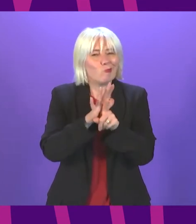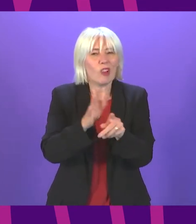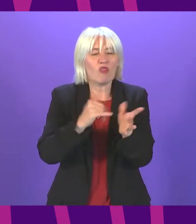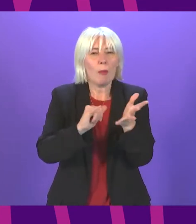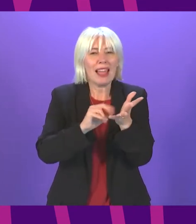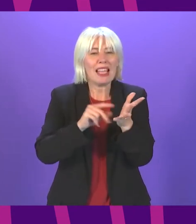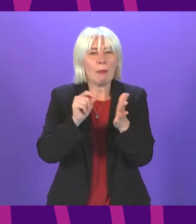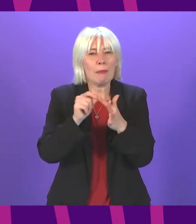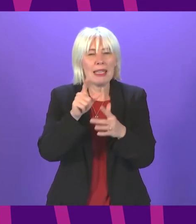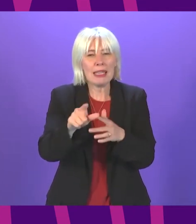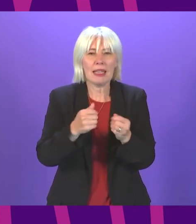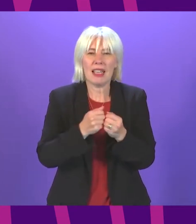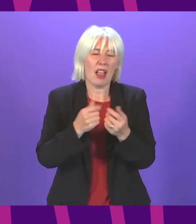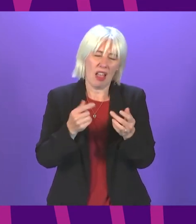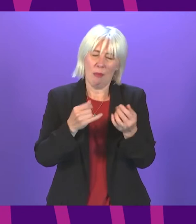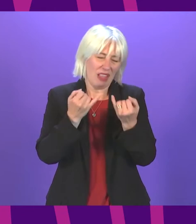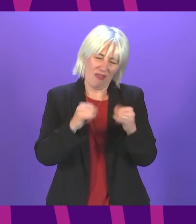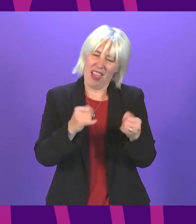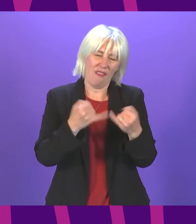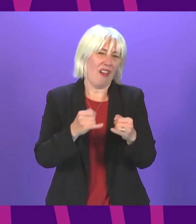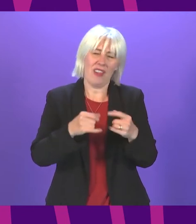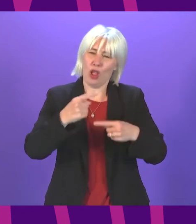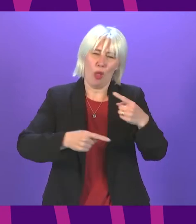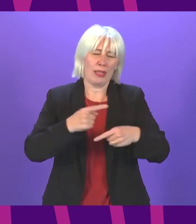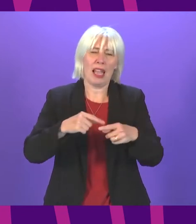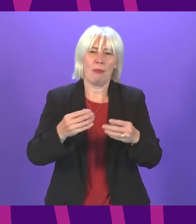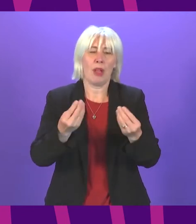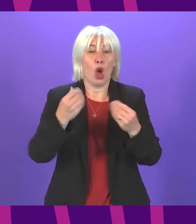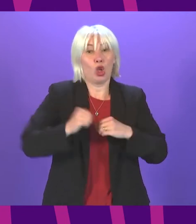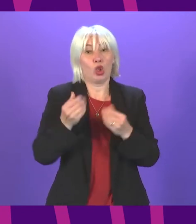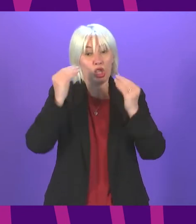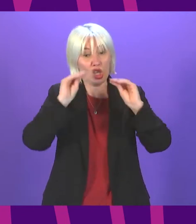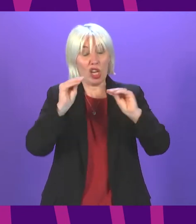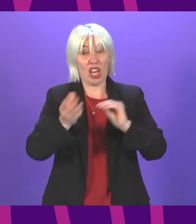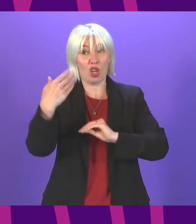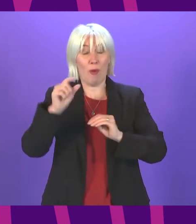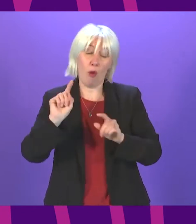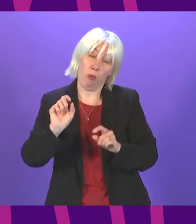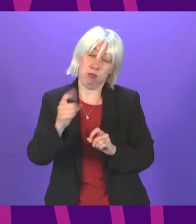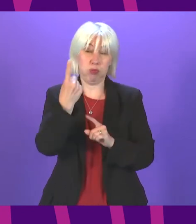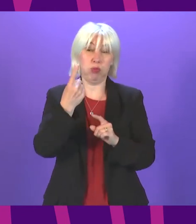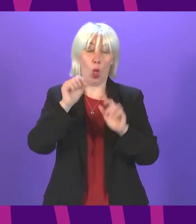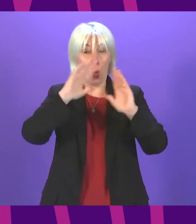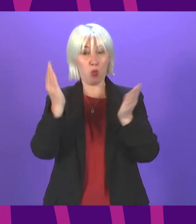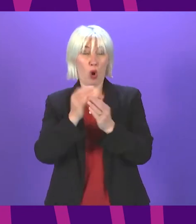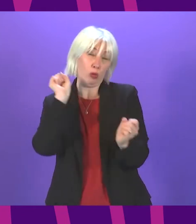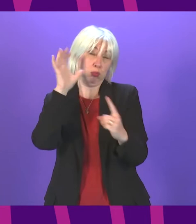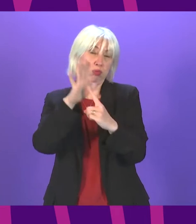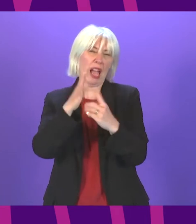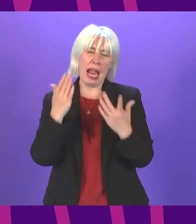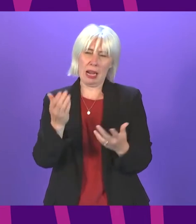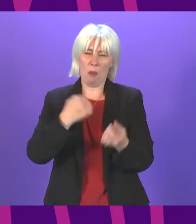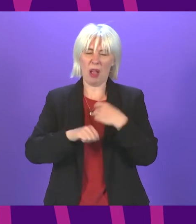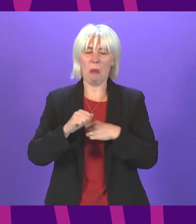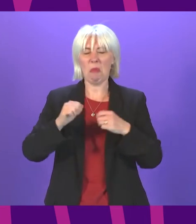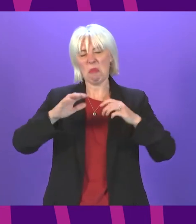with the same failing agenda which has seen Scottish education fall from being one of the best in the world to being considered internationally